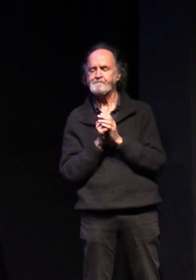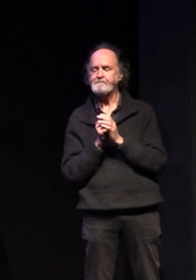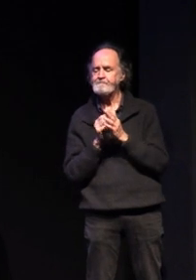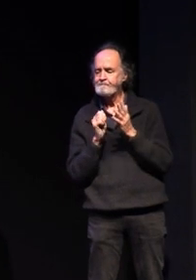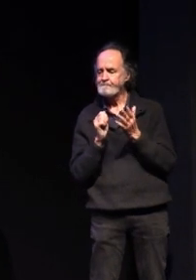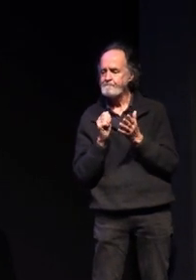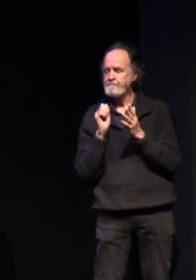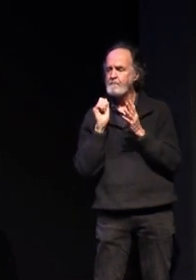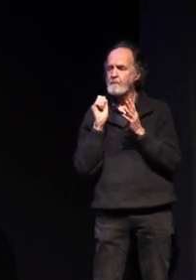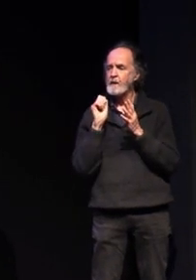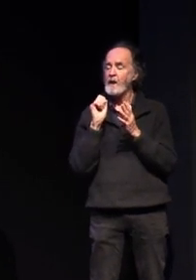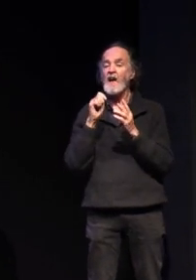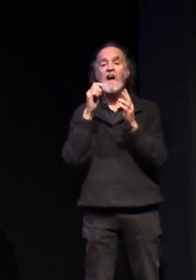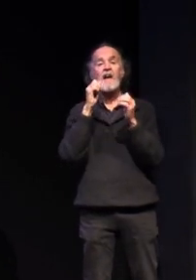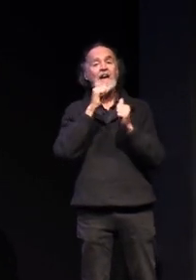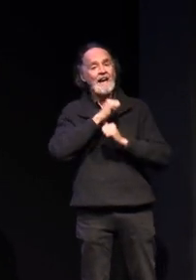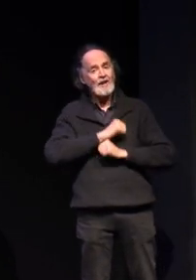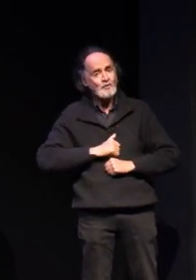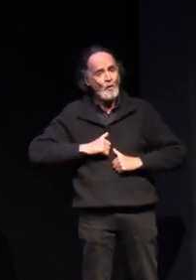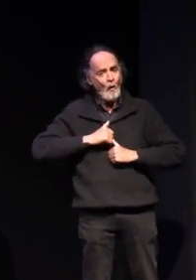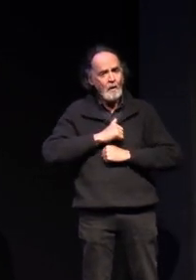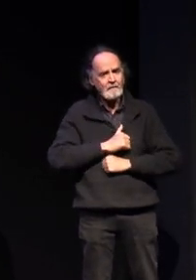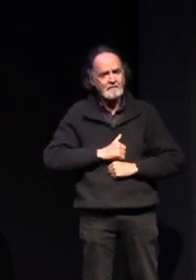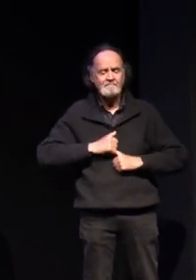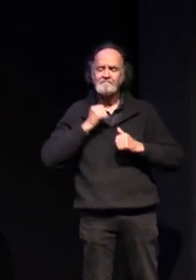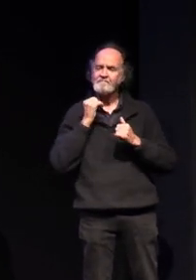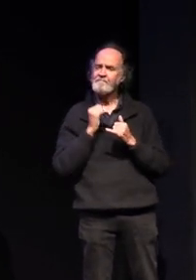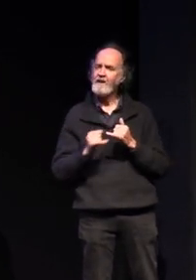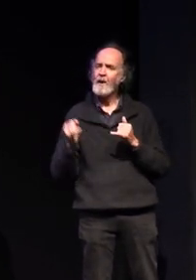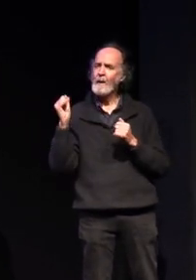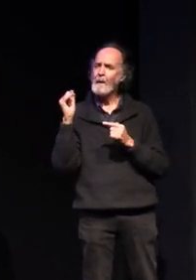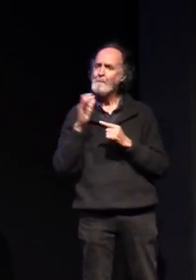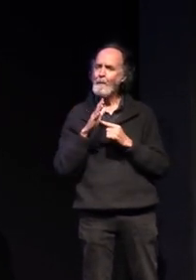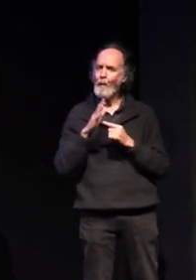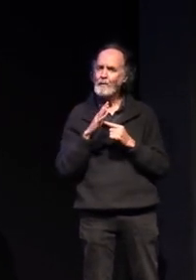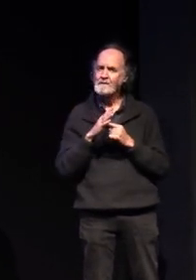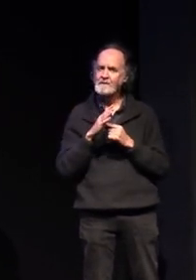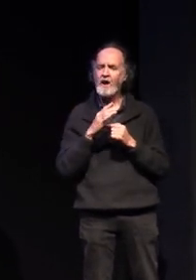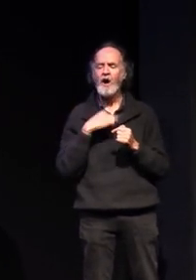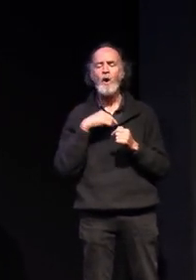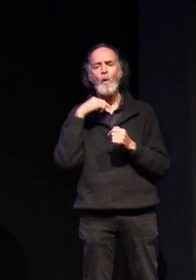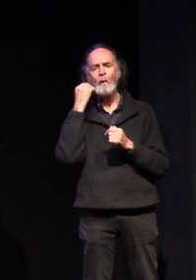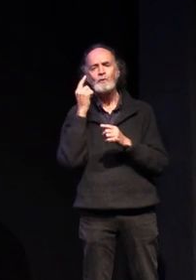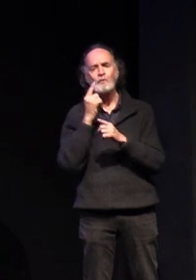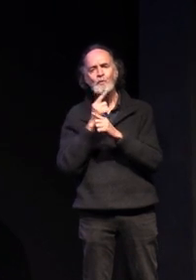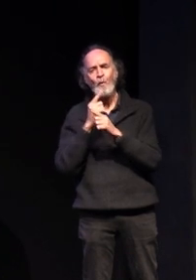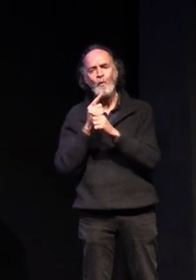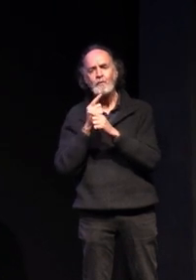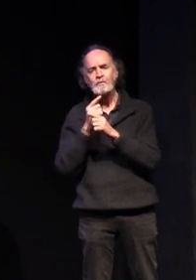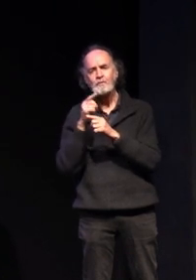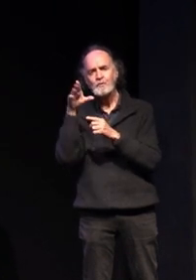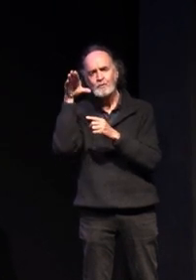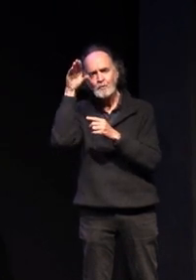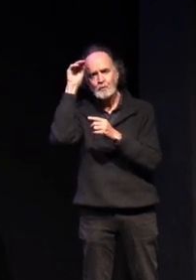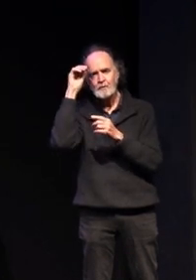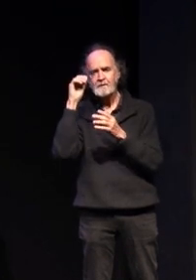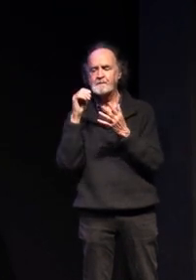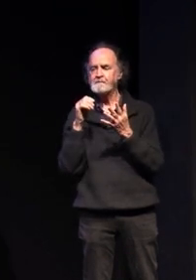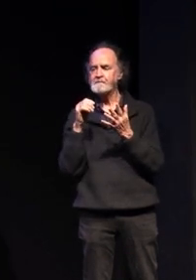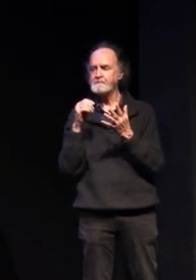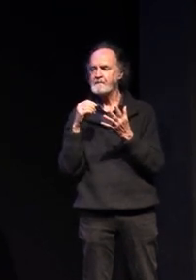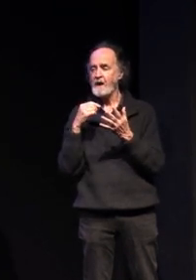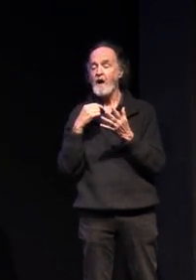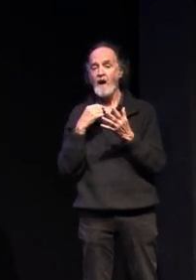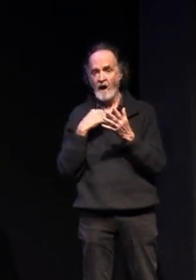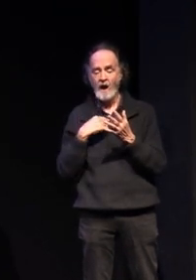that enjoyment is a really critical factor i talk to students in my role as dale mentioned as an assistant